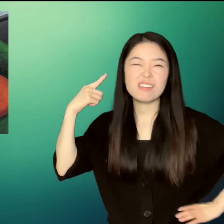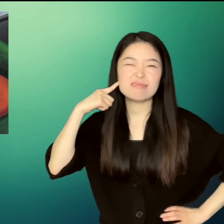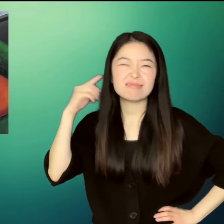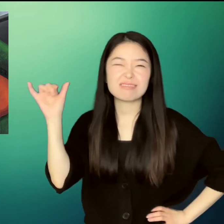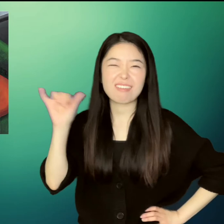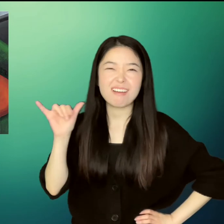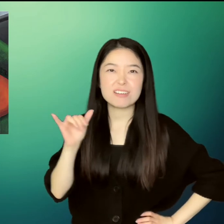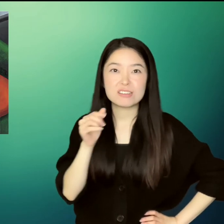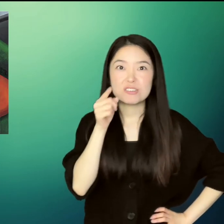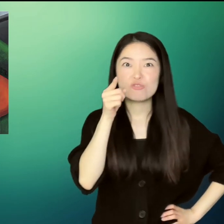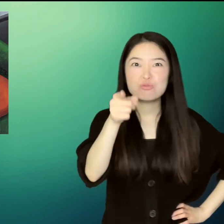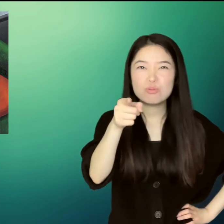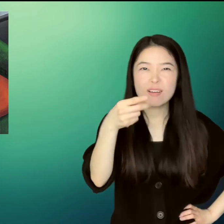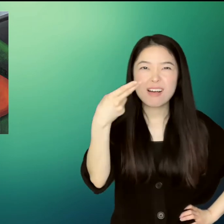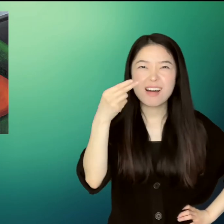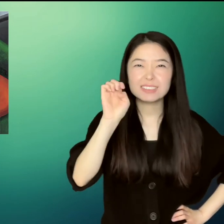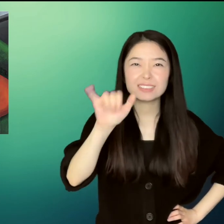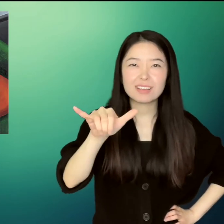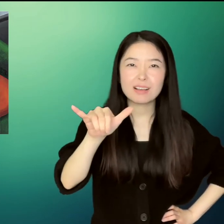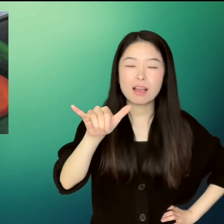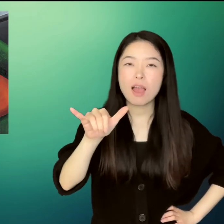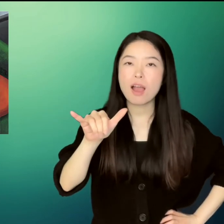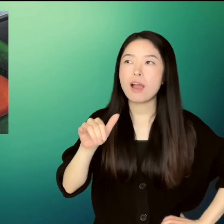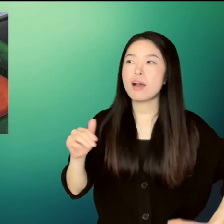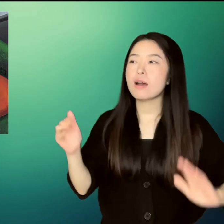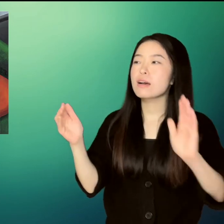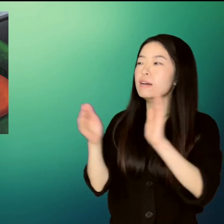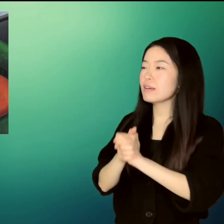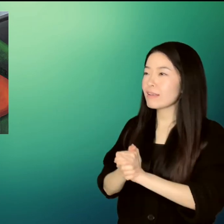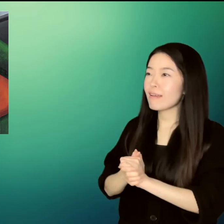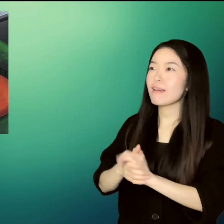-H-E-I. What about, hey, you?